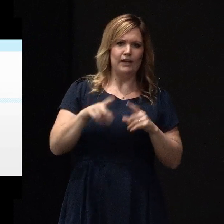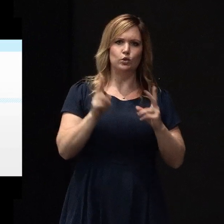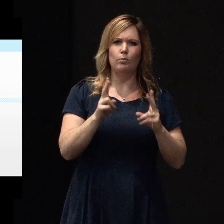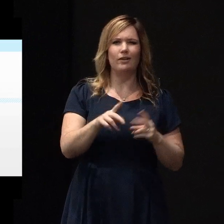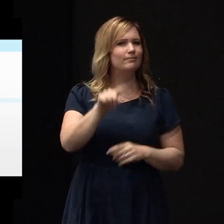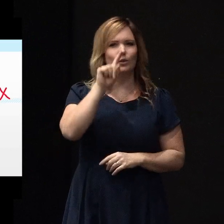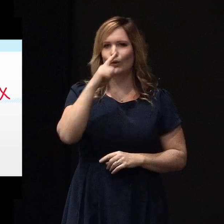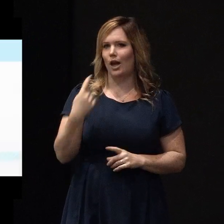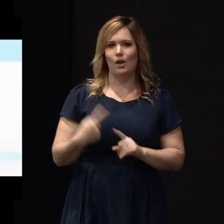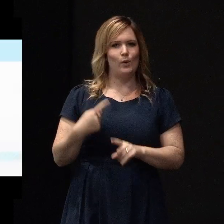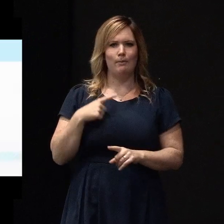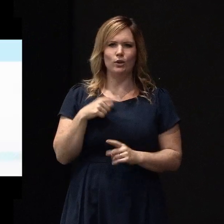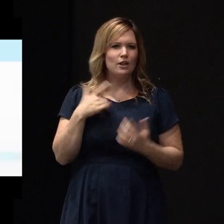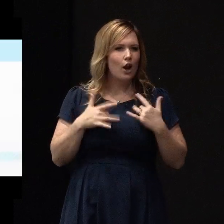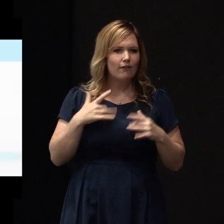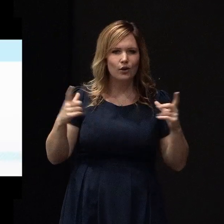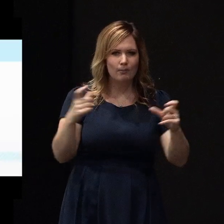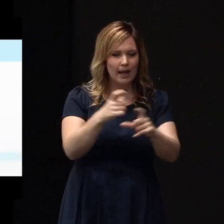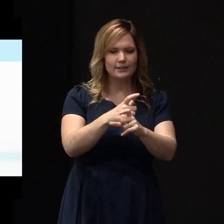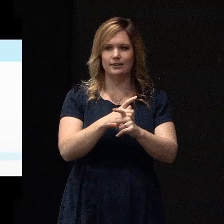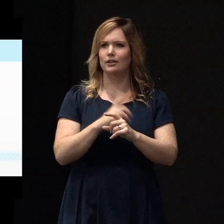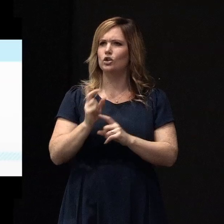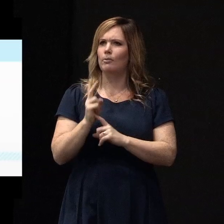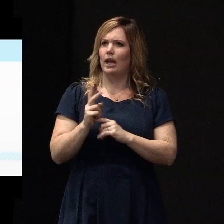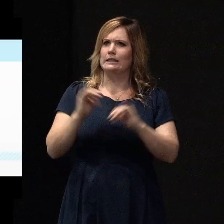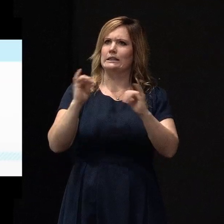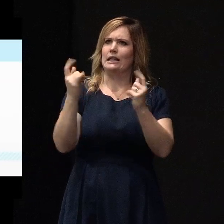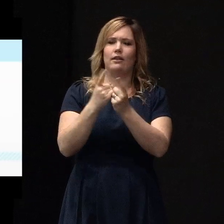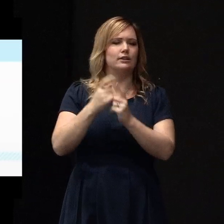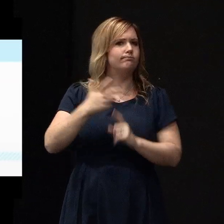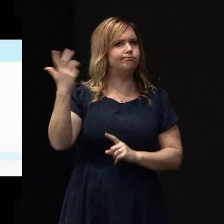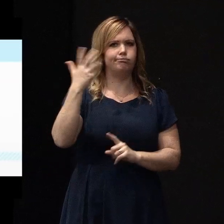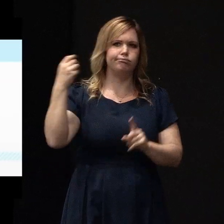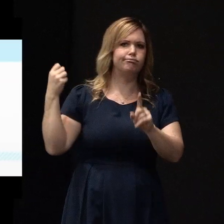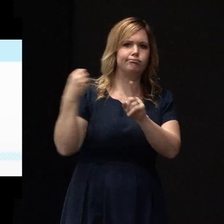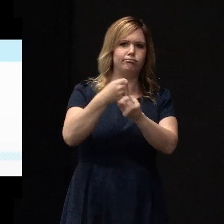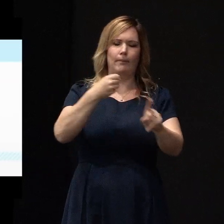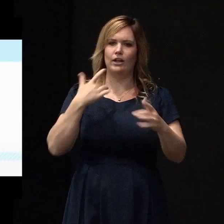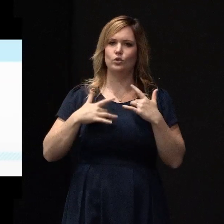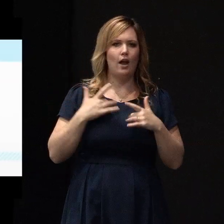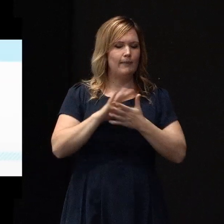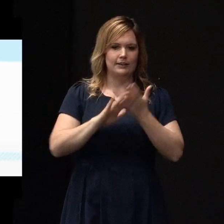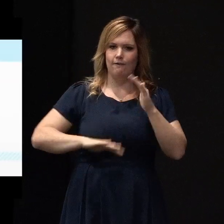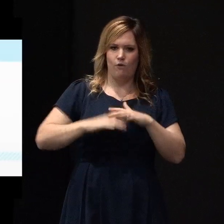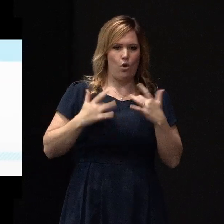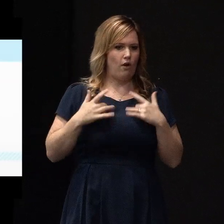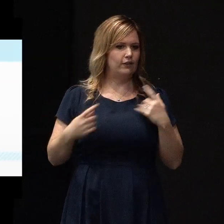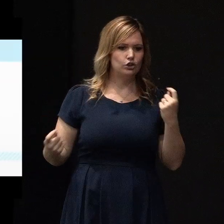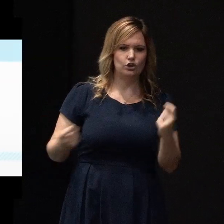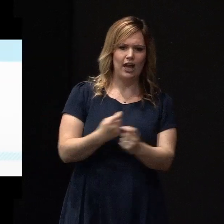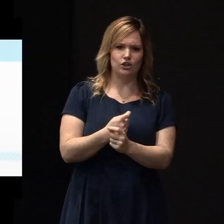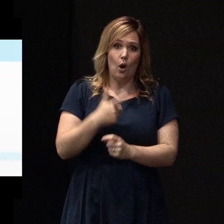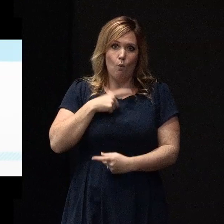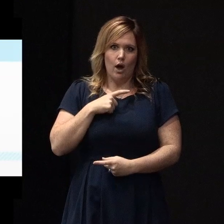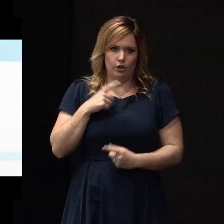It's so complex. Usually a disaster is such a profound experience, it changes everything. It changes the meaning of